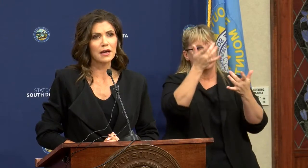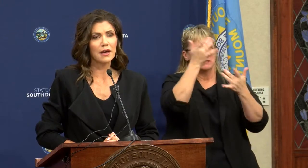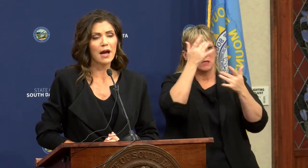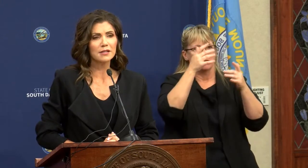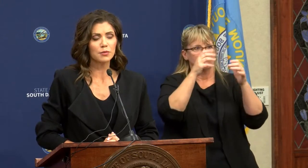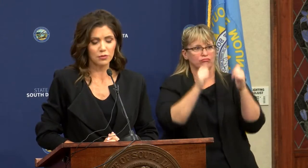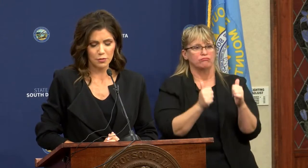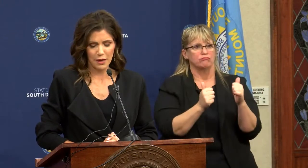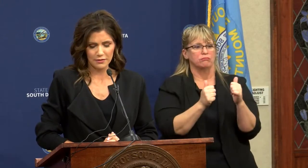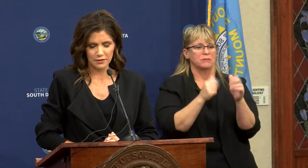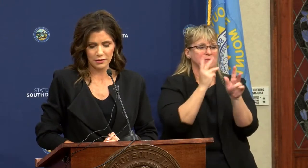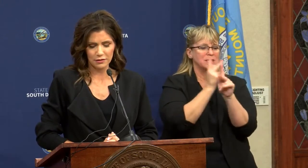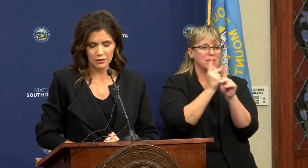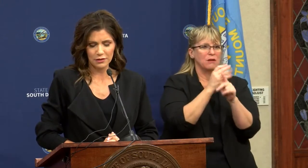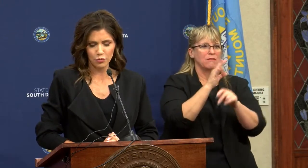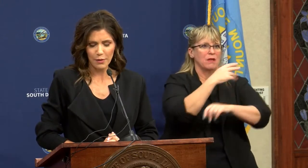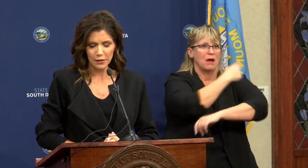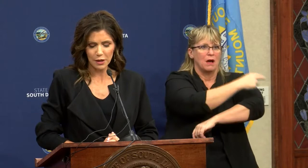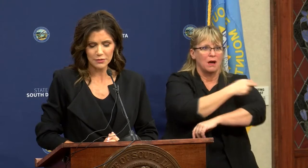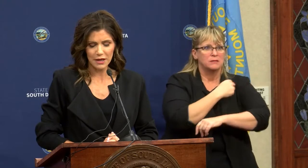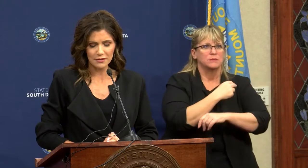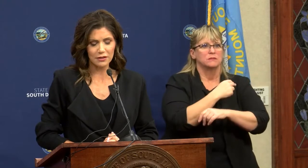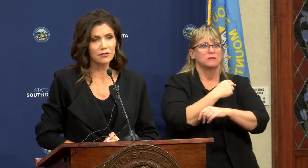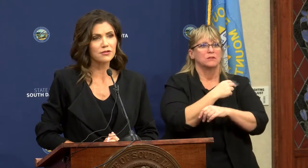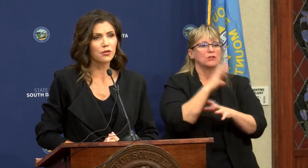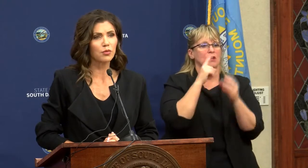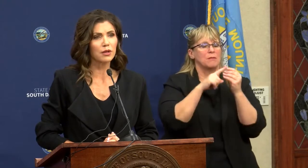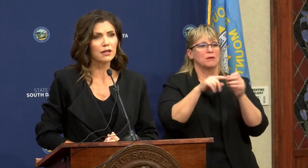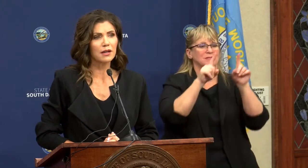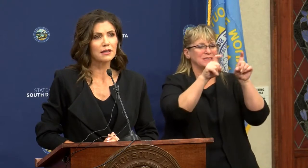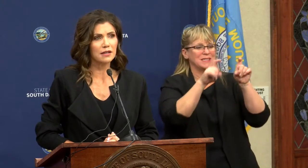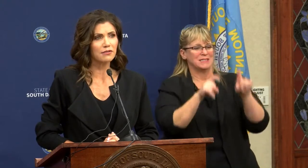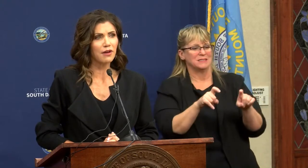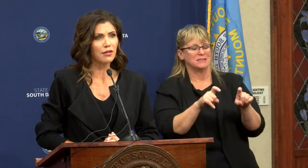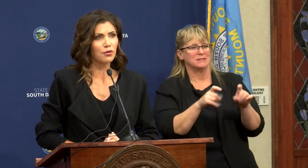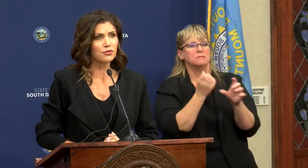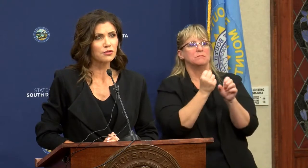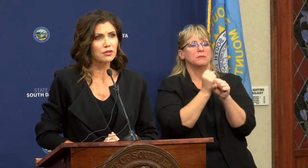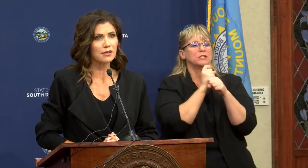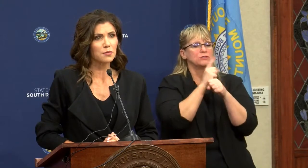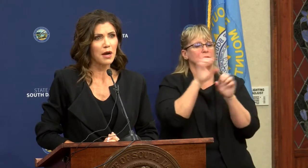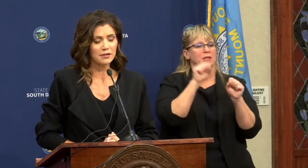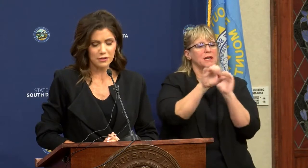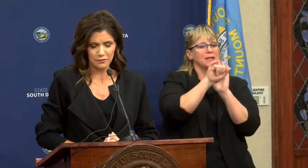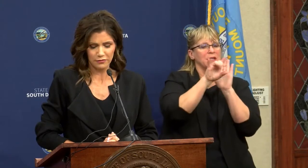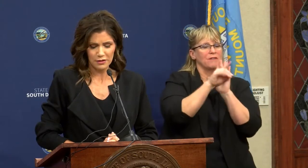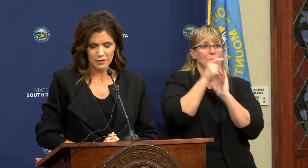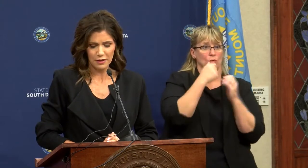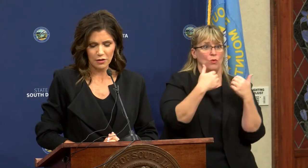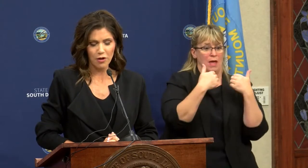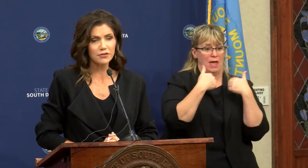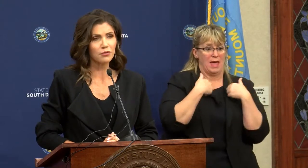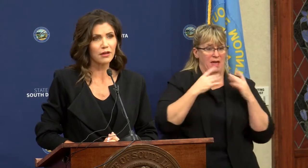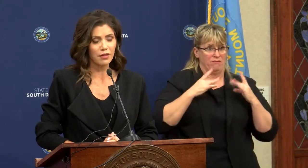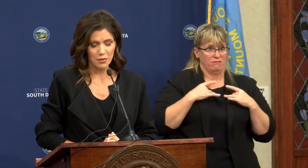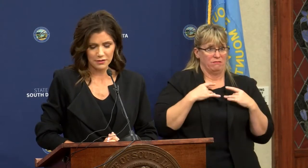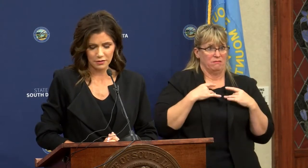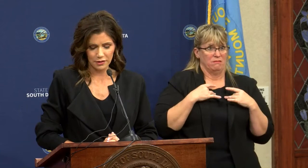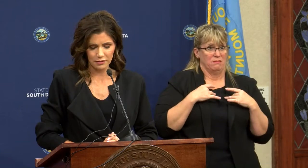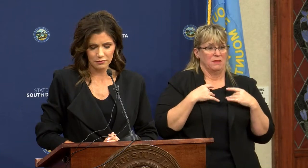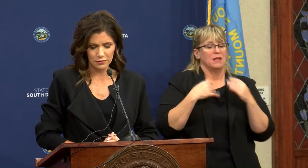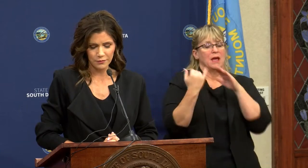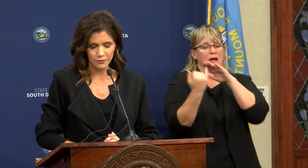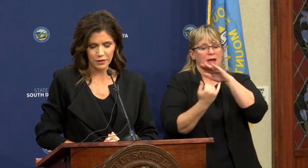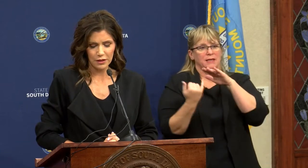focusing on hospital capacity, ramping up testing so that we can identify those who test positive and also get them